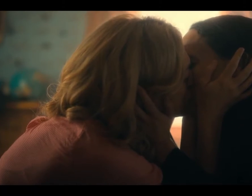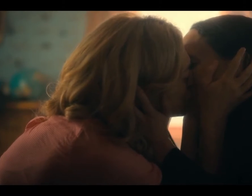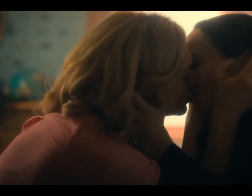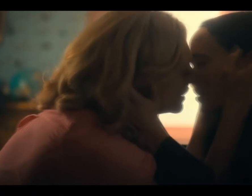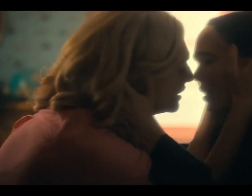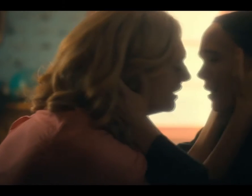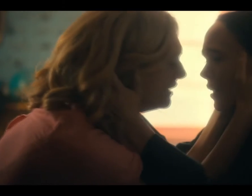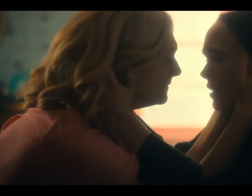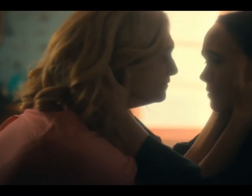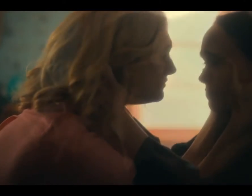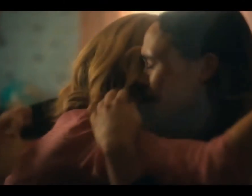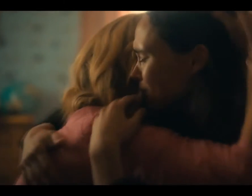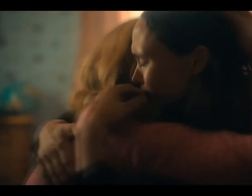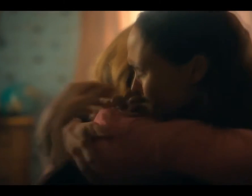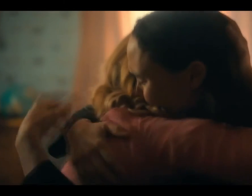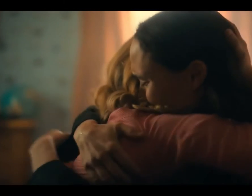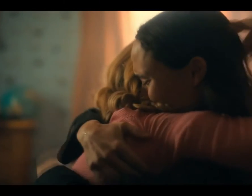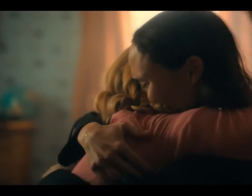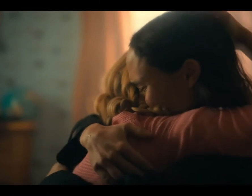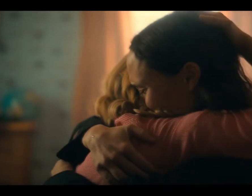He's a loner. He was a